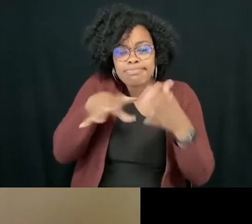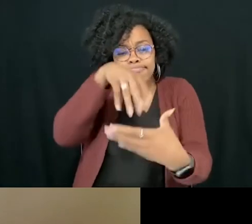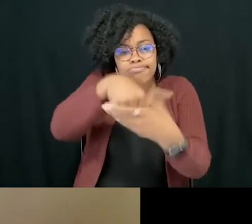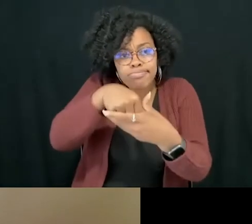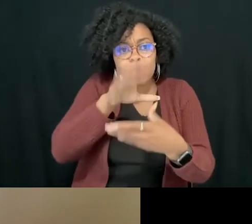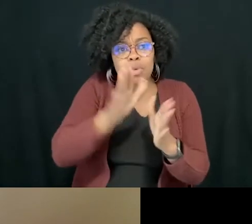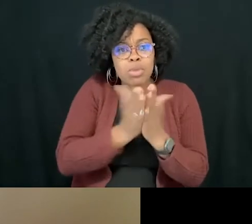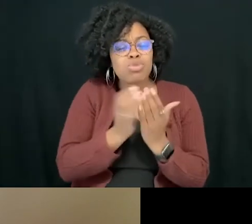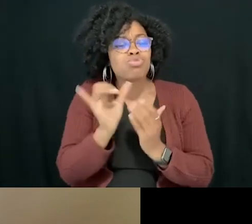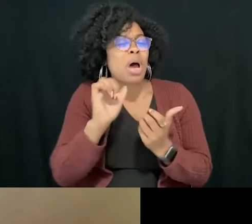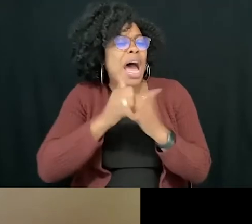you decide to take them?